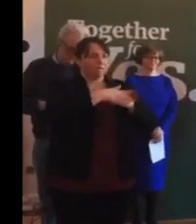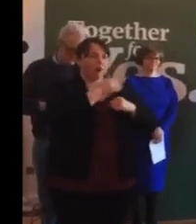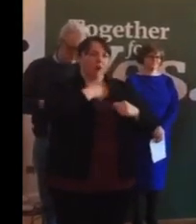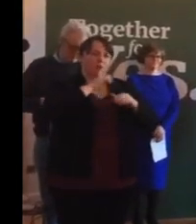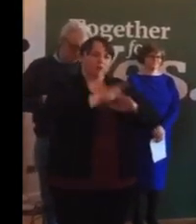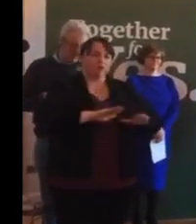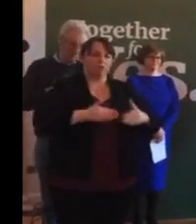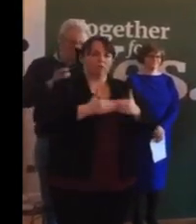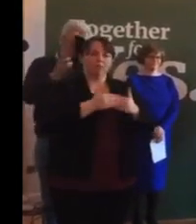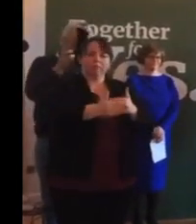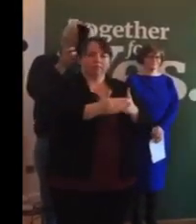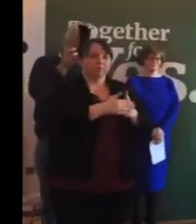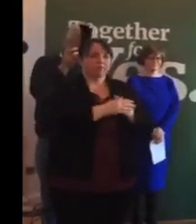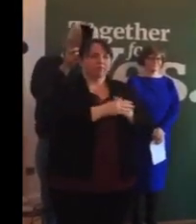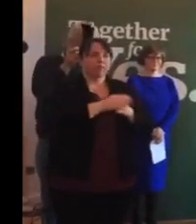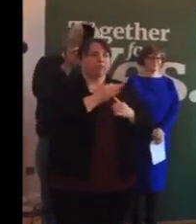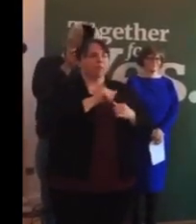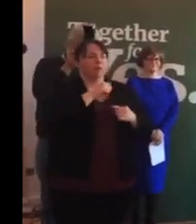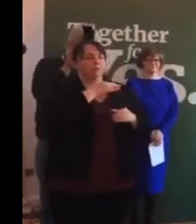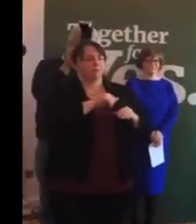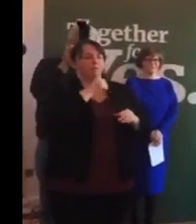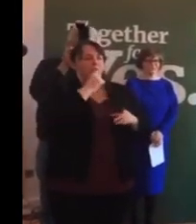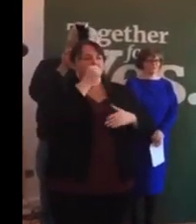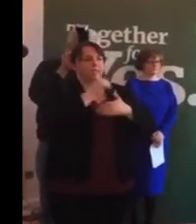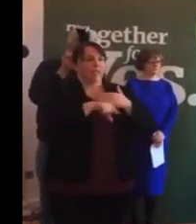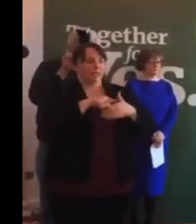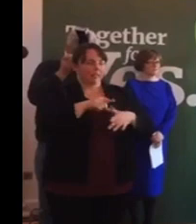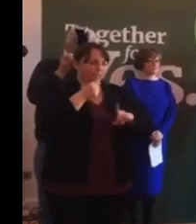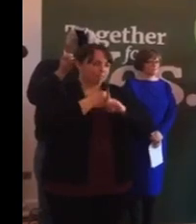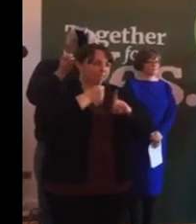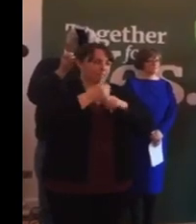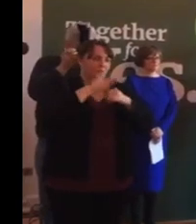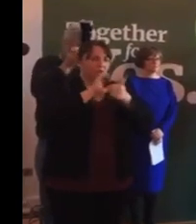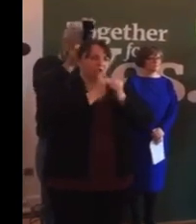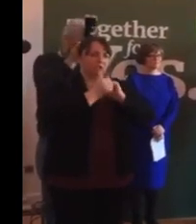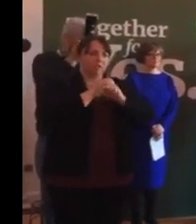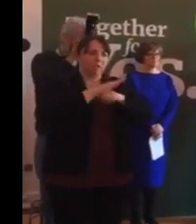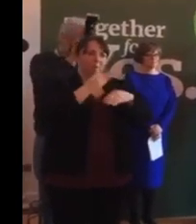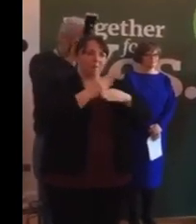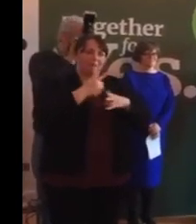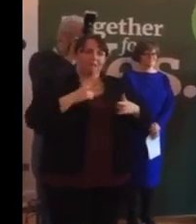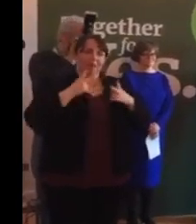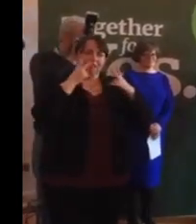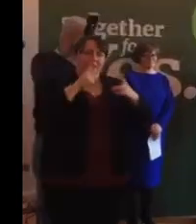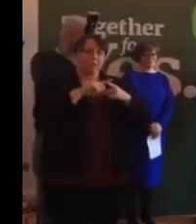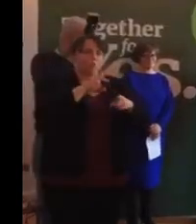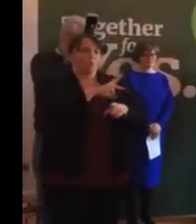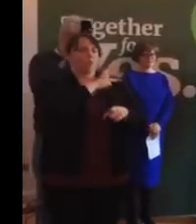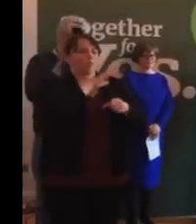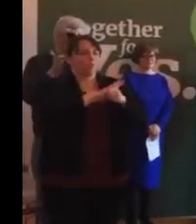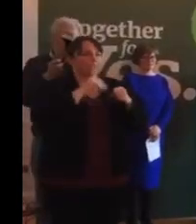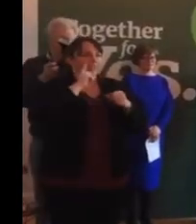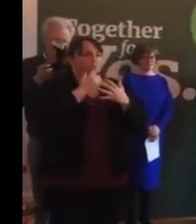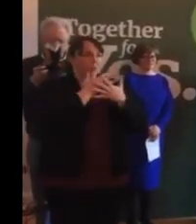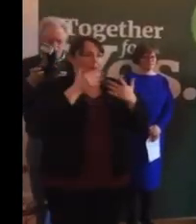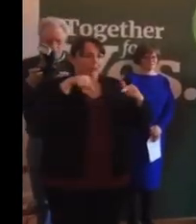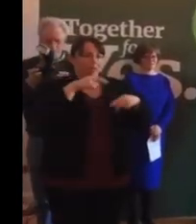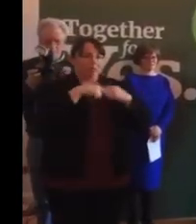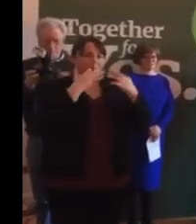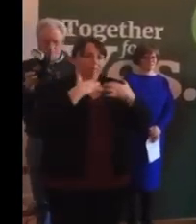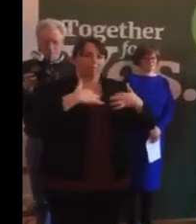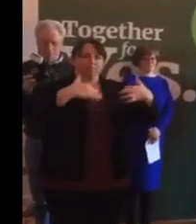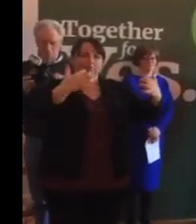From day one this movement for change has been built on the work of volunteers and it is wonderful to see so many of you in the room here today.